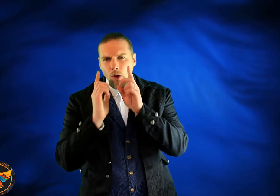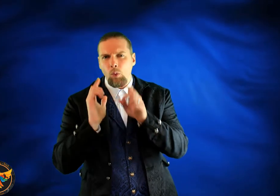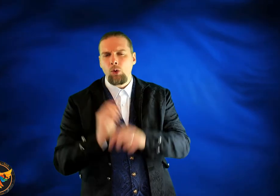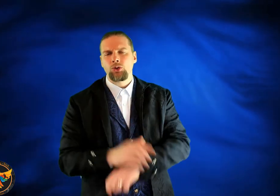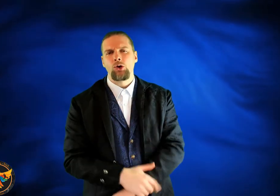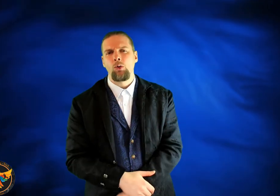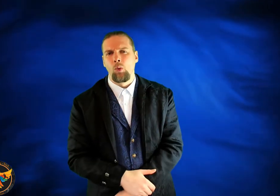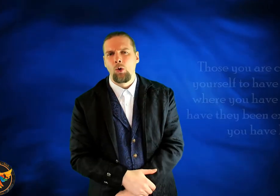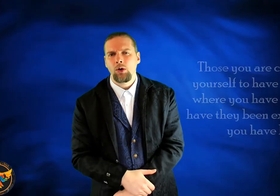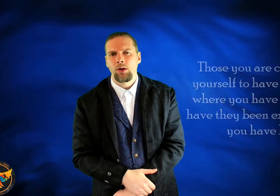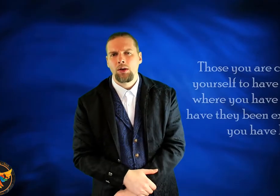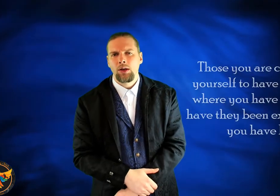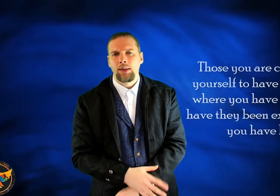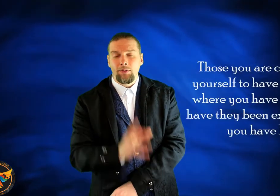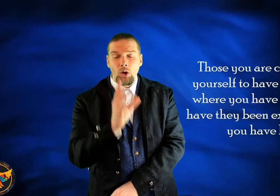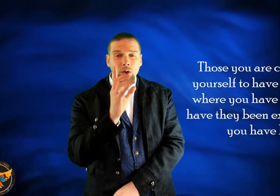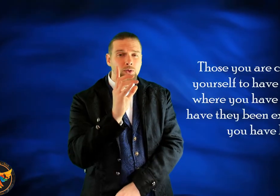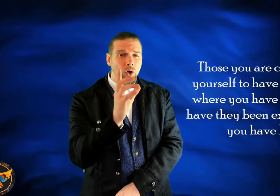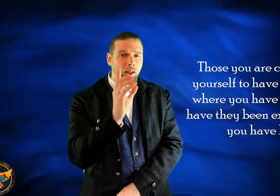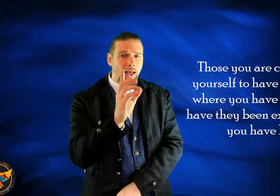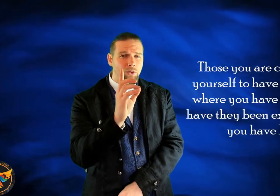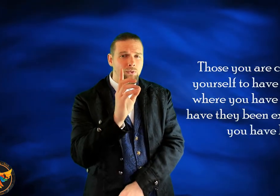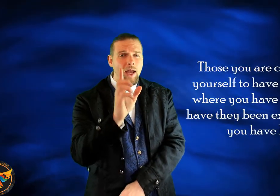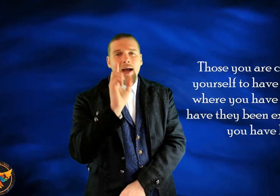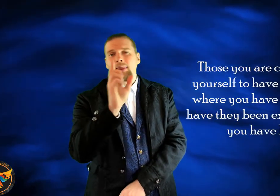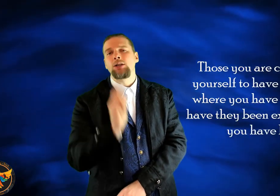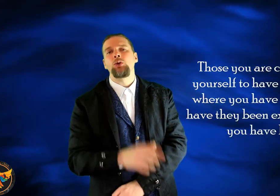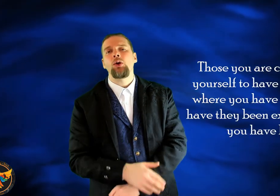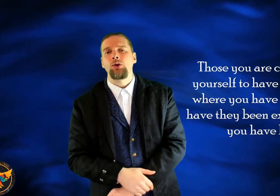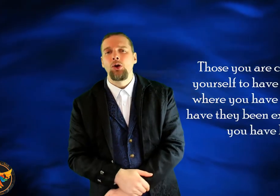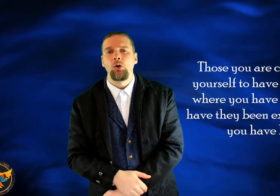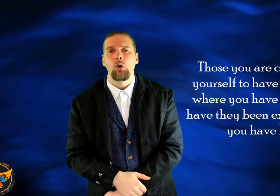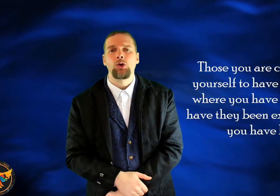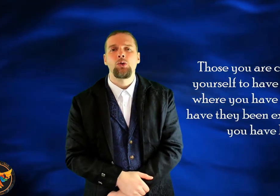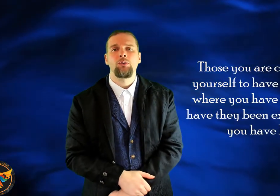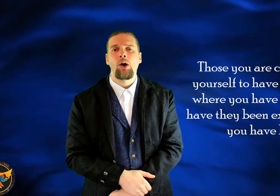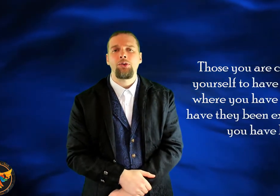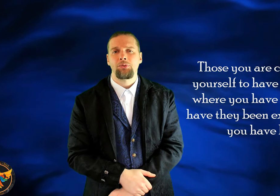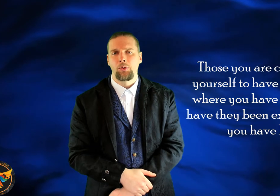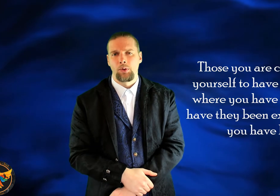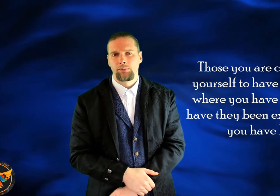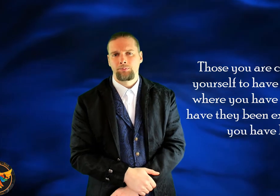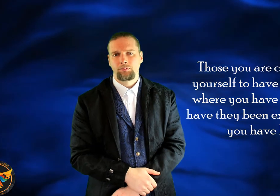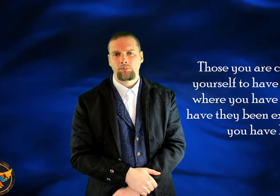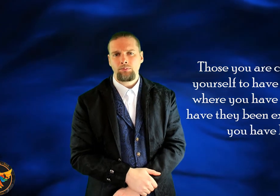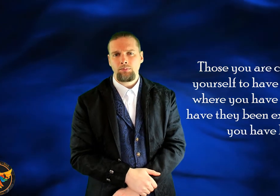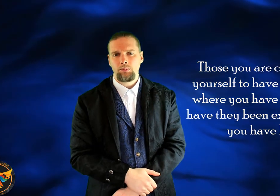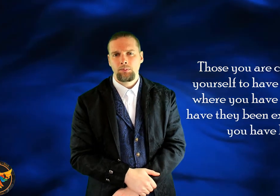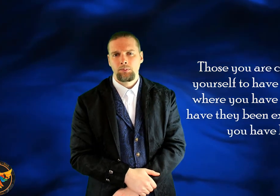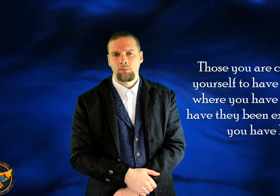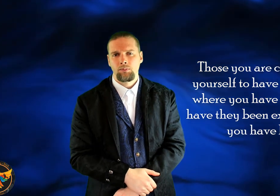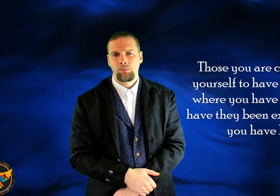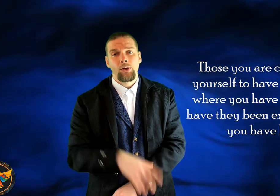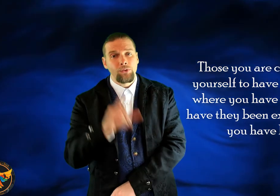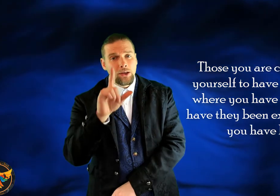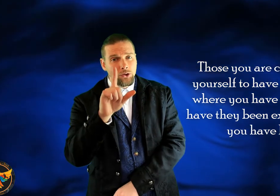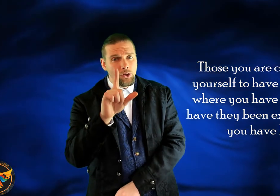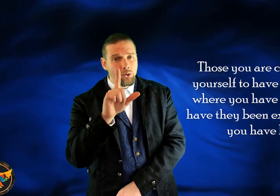not walked your walk. They have not lived your life. And they do not know what you have gone through. If they do